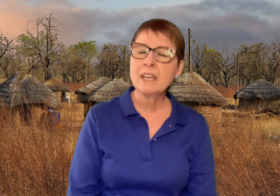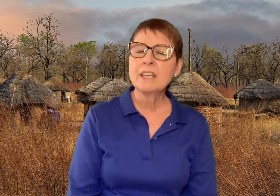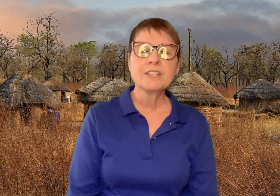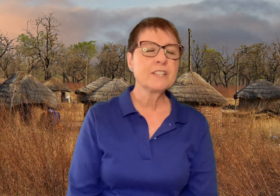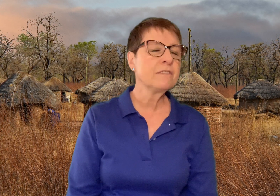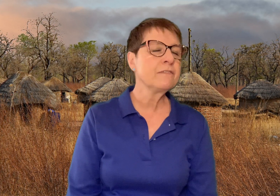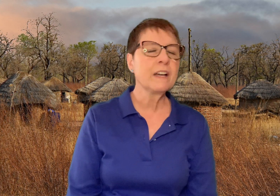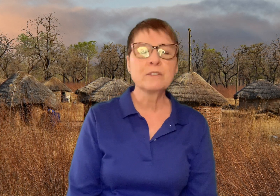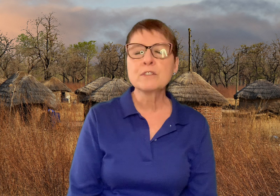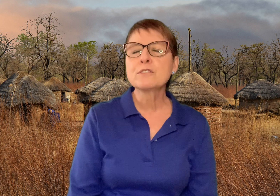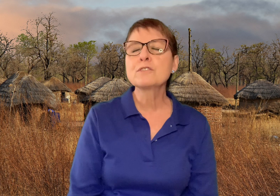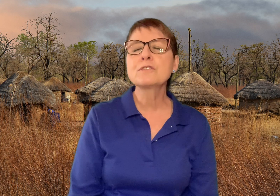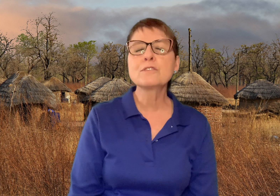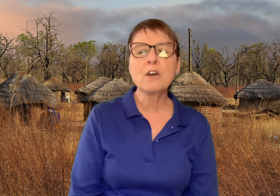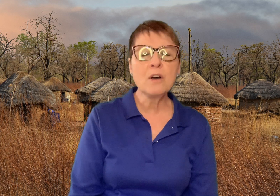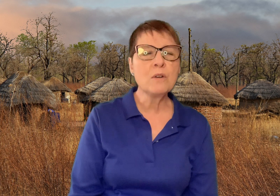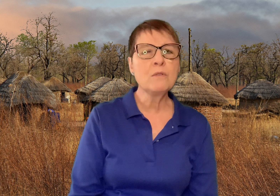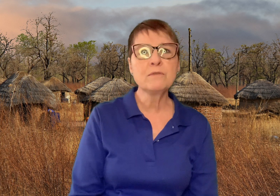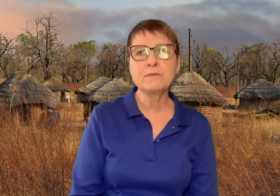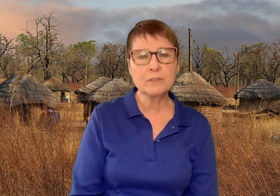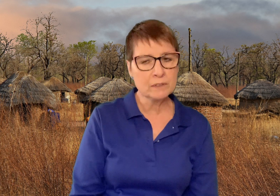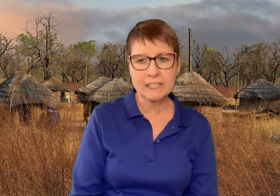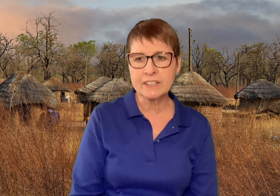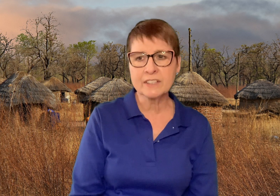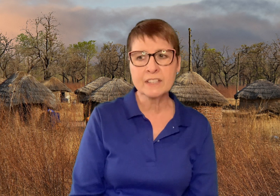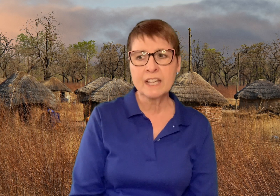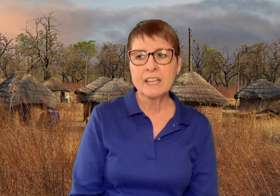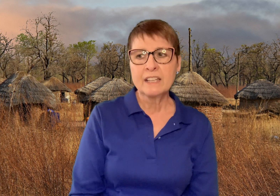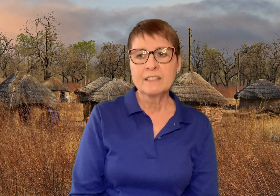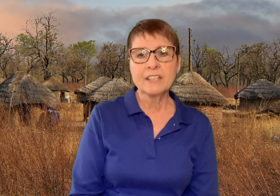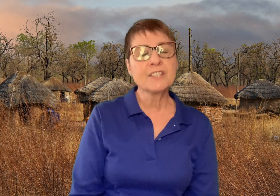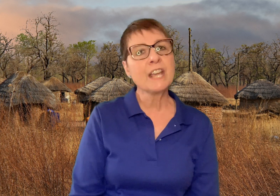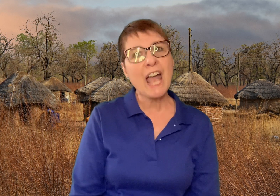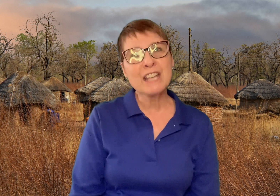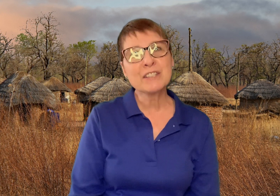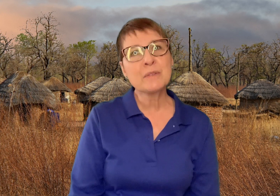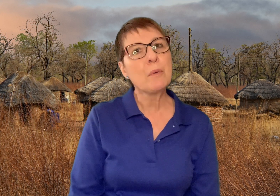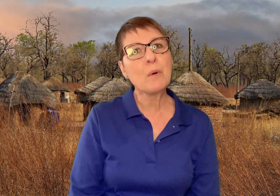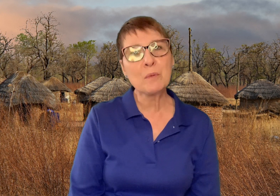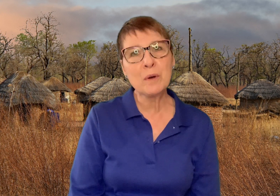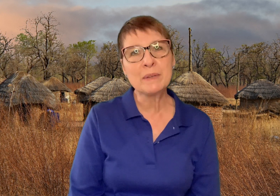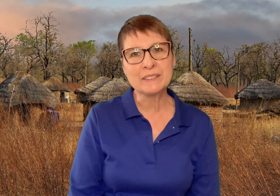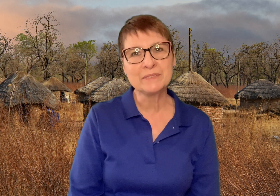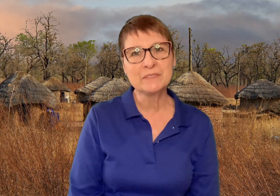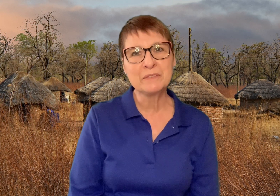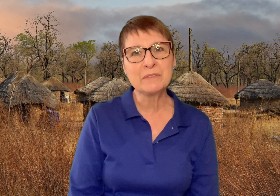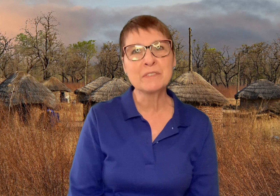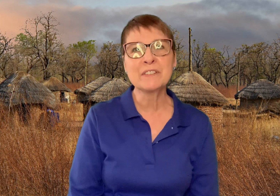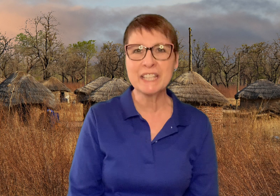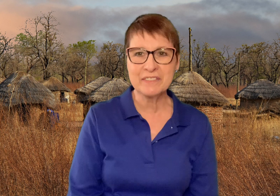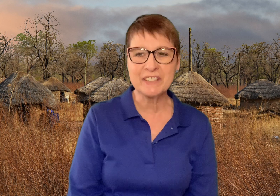She felt so foolish that she asked the poor woman for forgiveness.